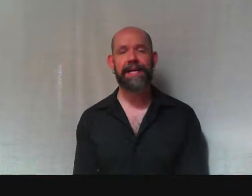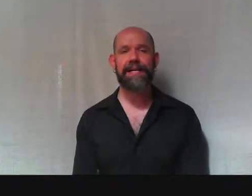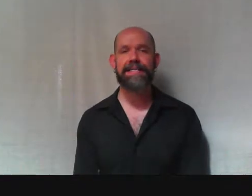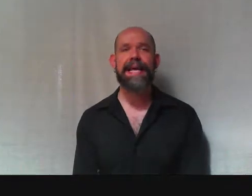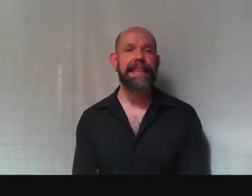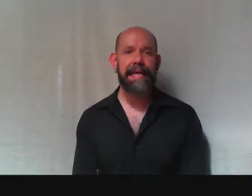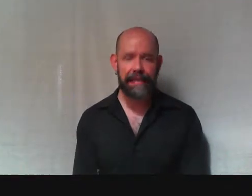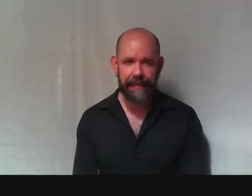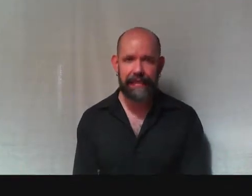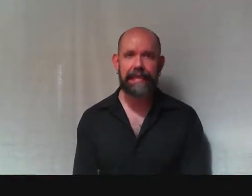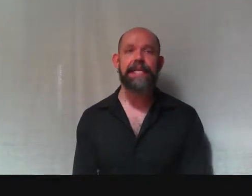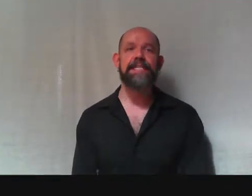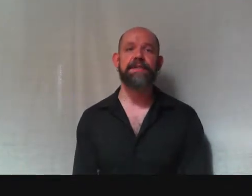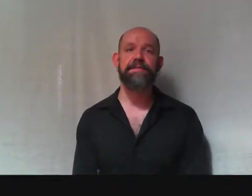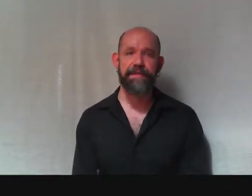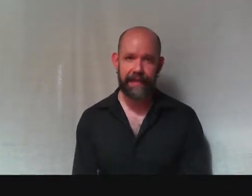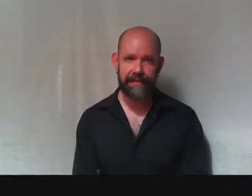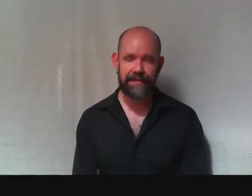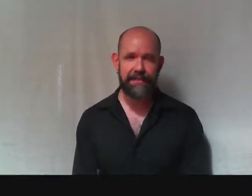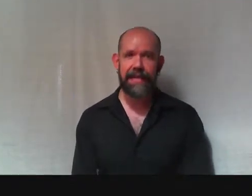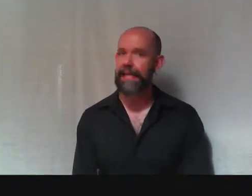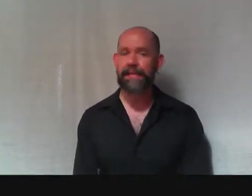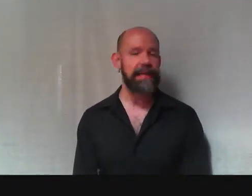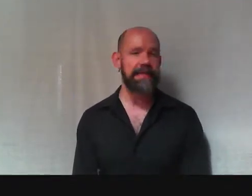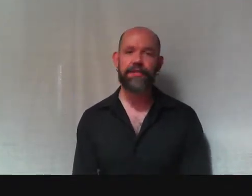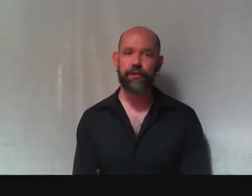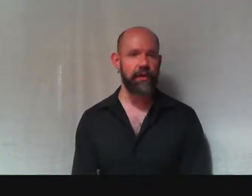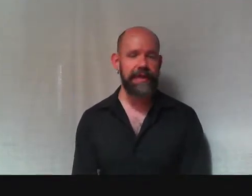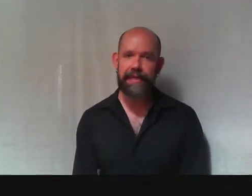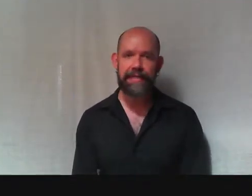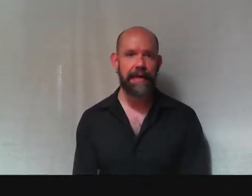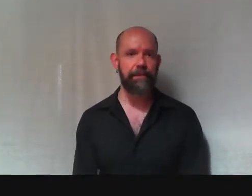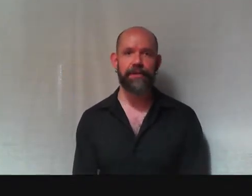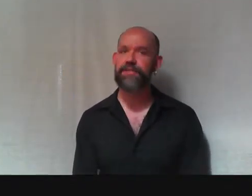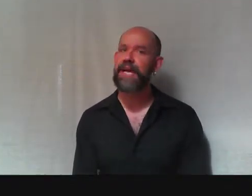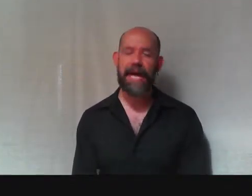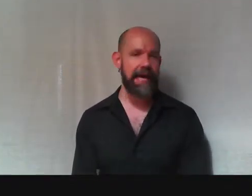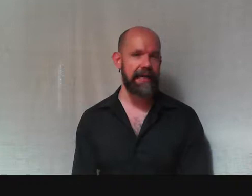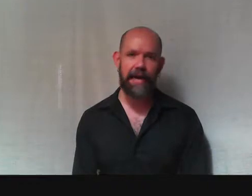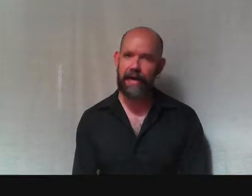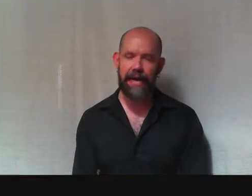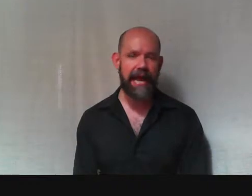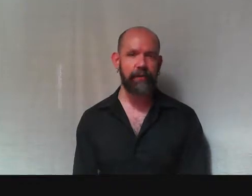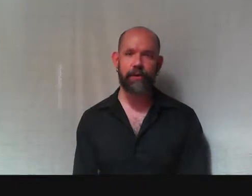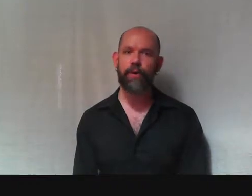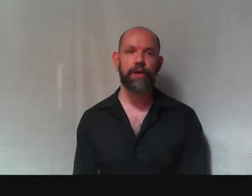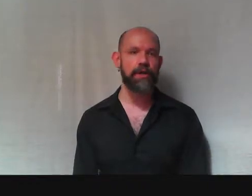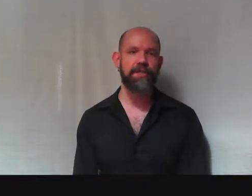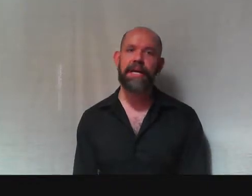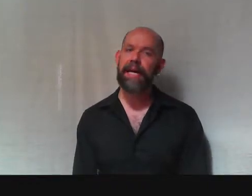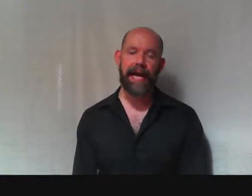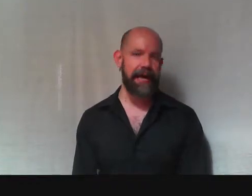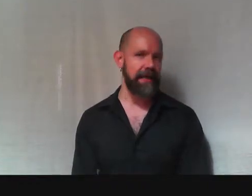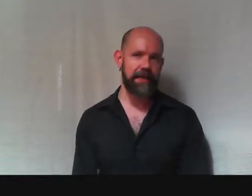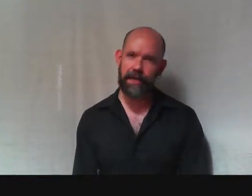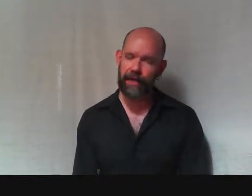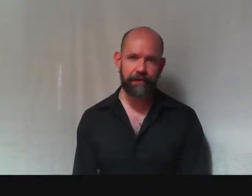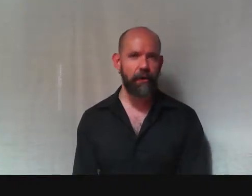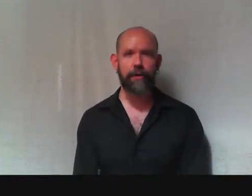because they lead to fights. They lead to heated tempers and angry words and throwing